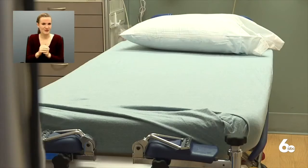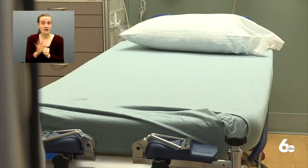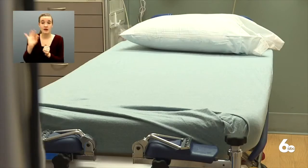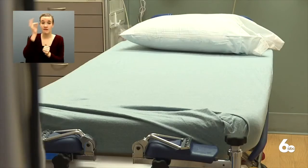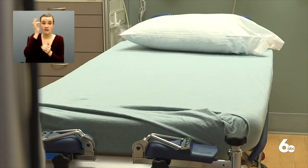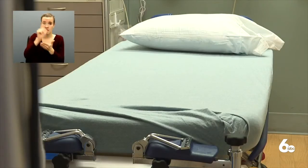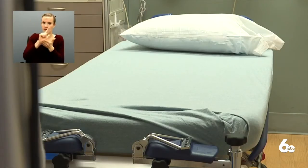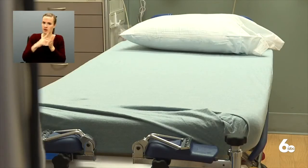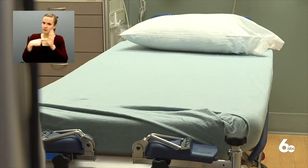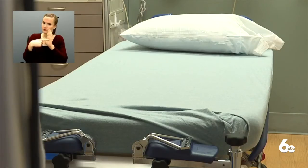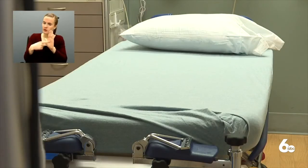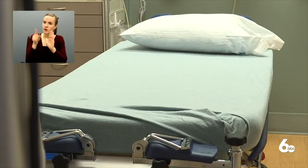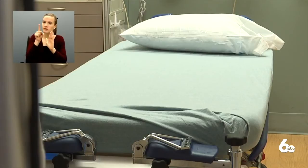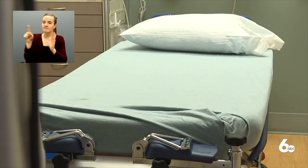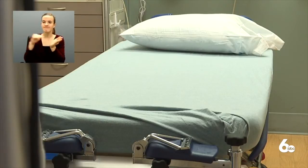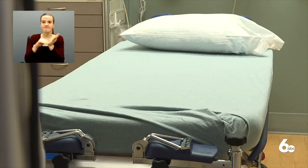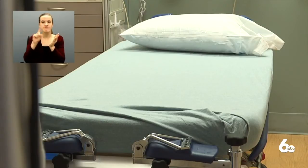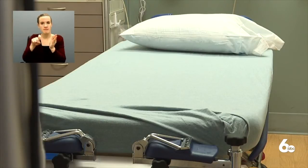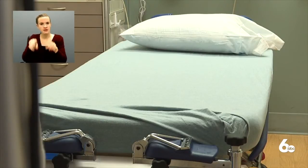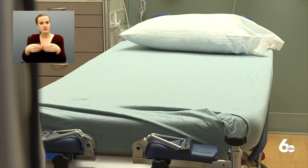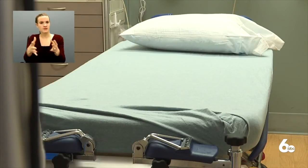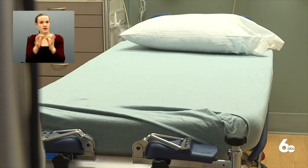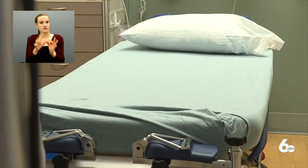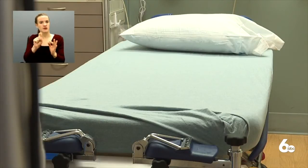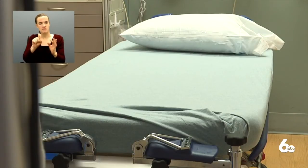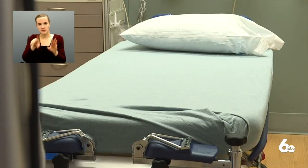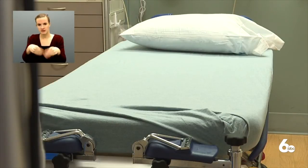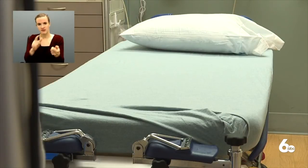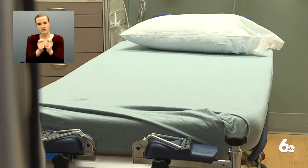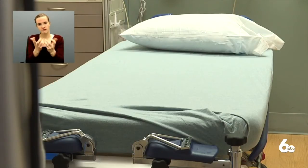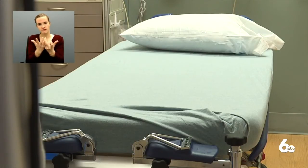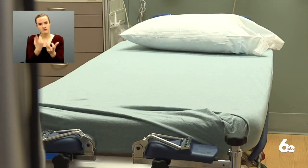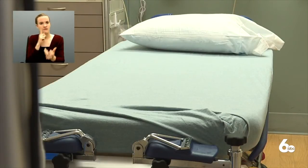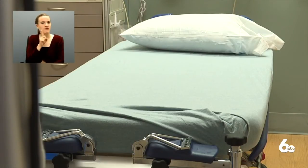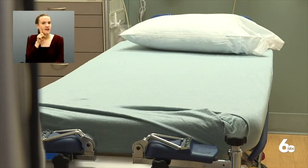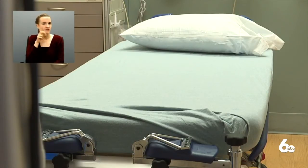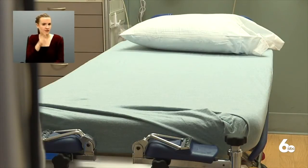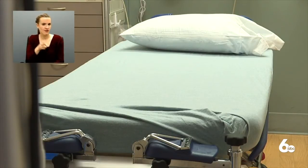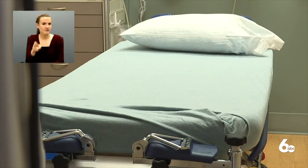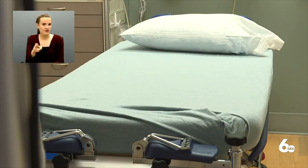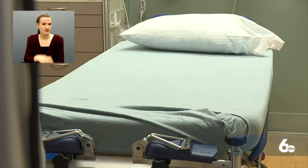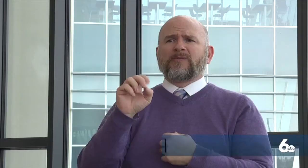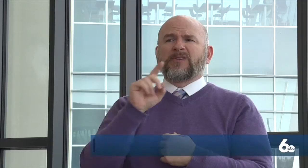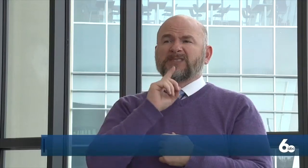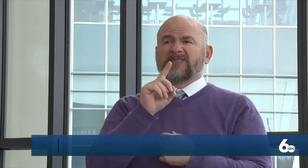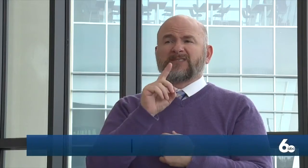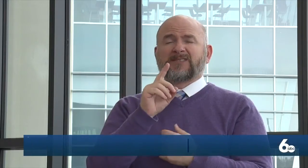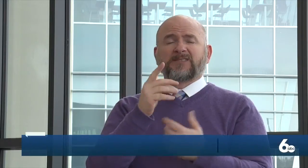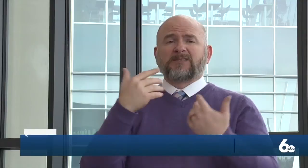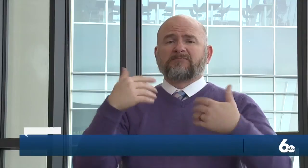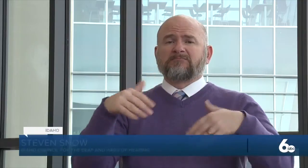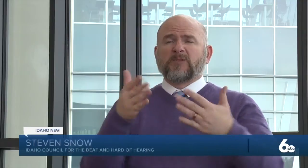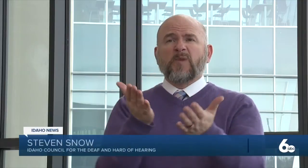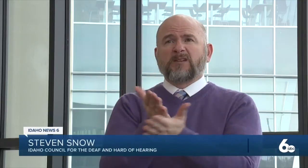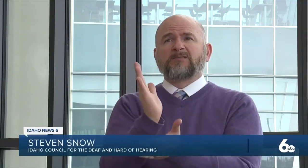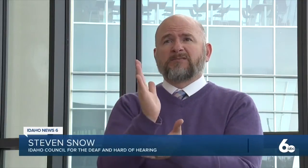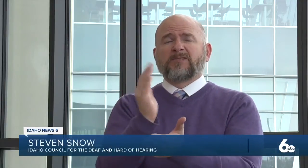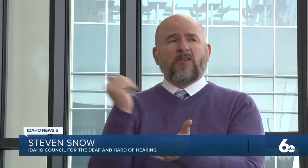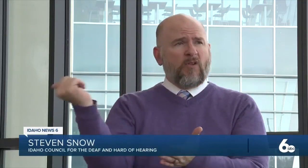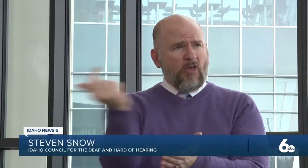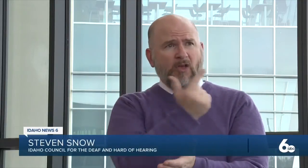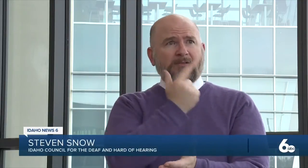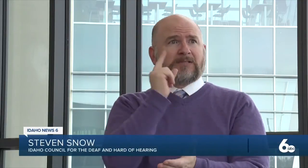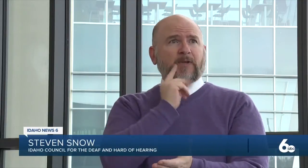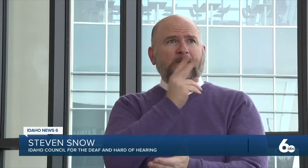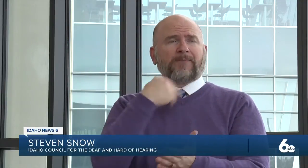healthcare providers must provide an interpreter and make accommodations for deaf and hard of hearing patients. Medical care is a right